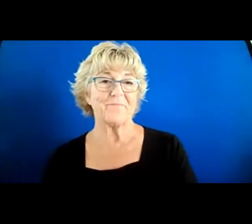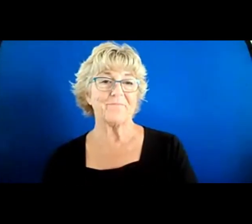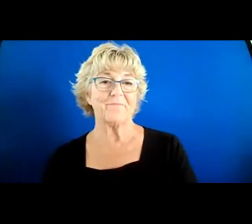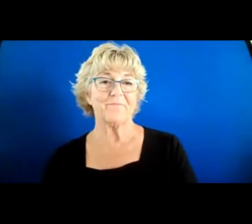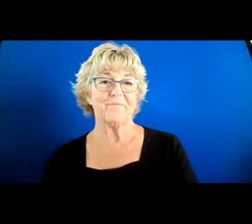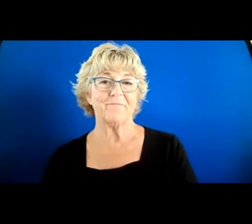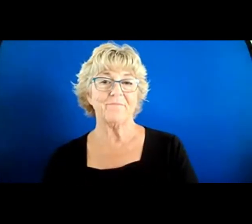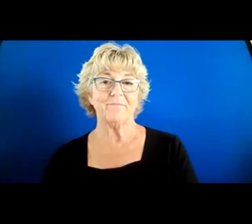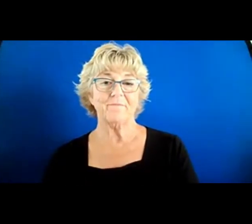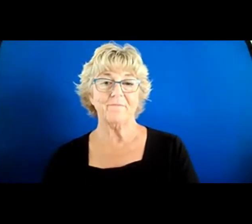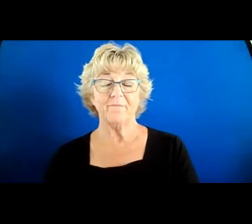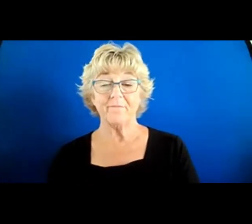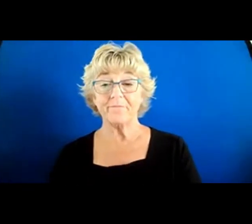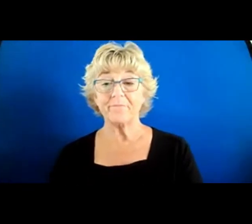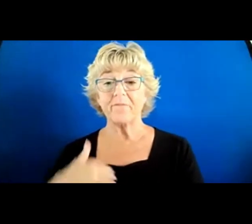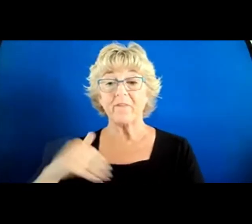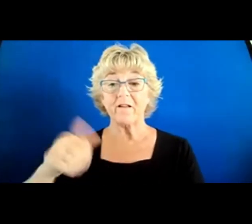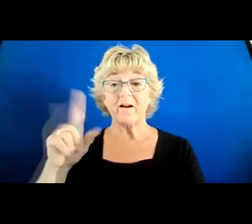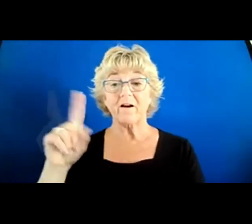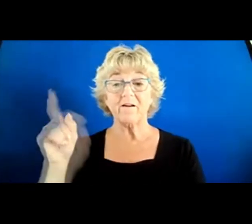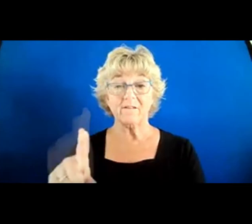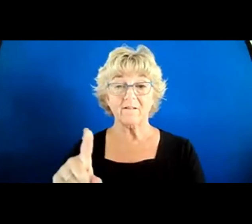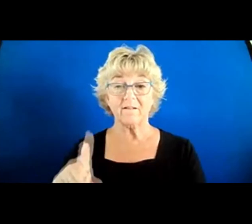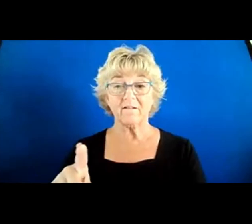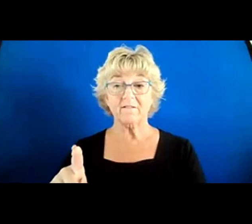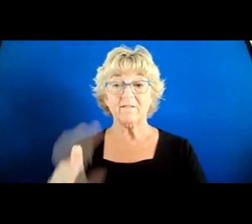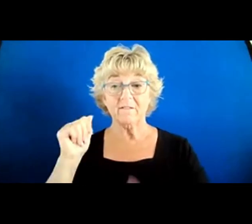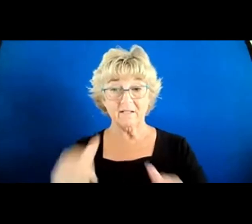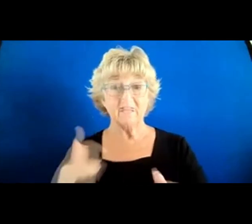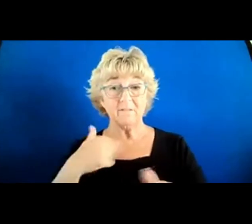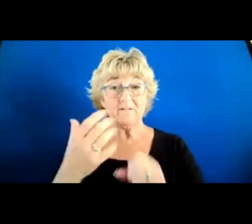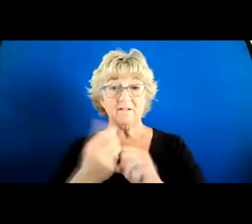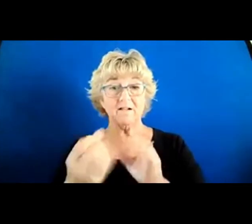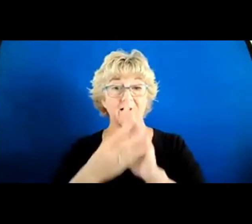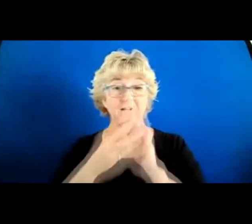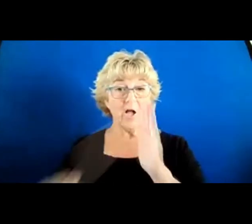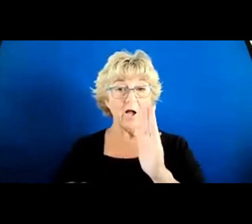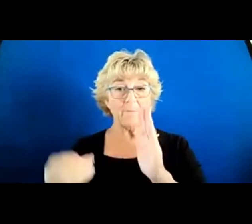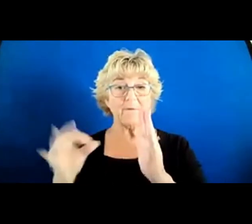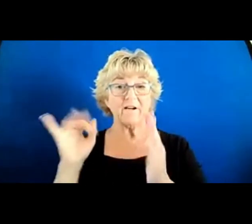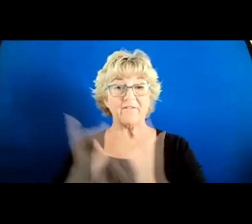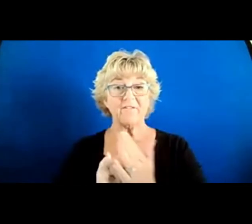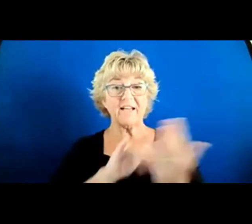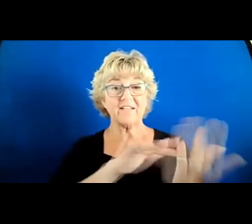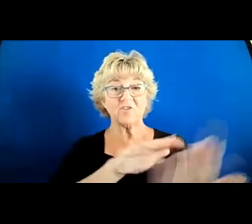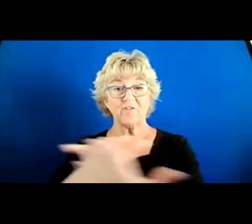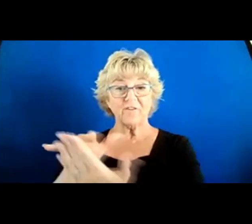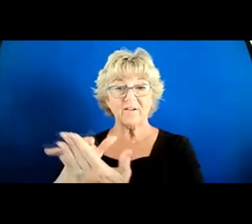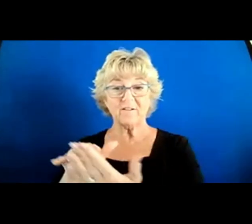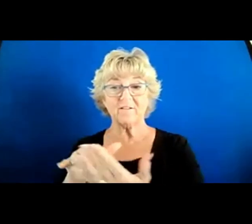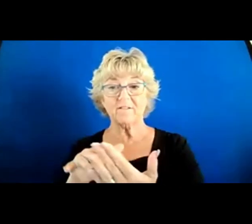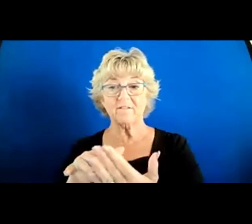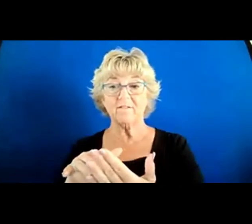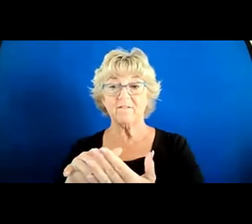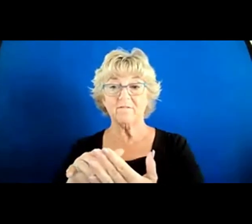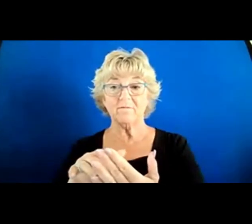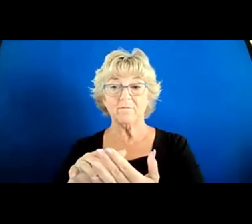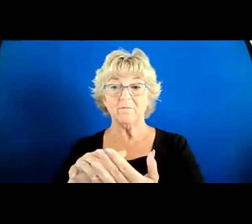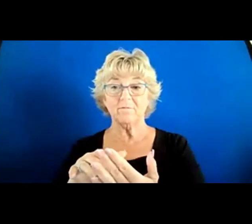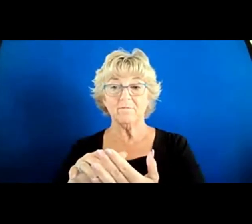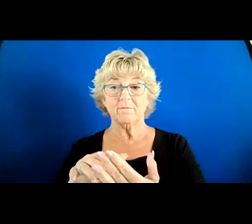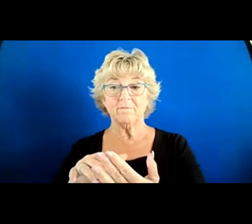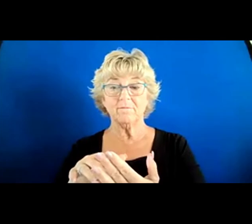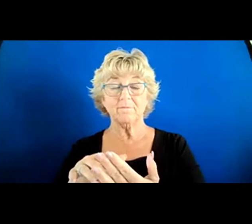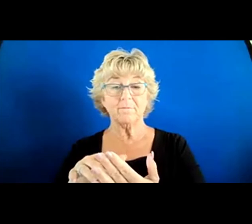So, Vern, we had a question. Can we have a copy of the employee survey? would be beneficial to share and fine-tune our own